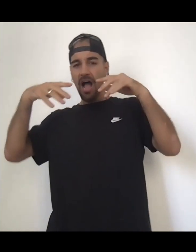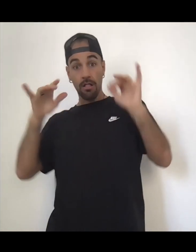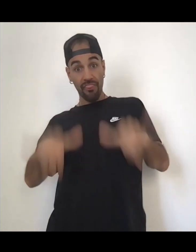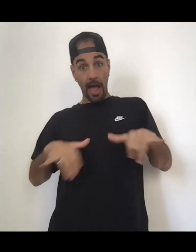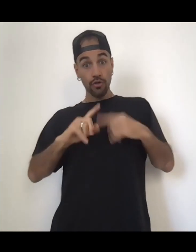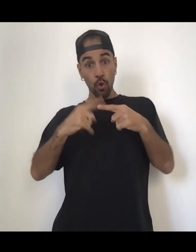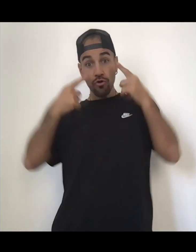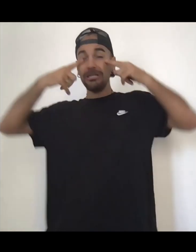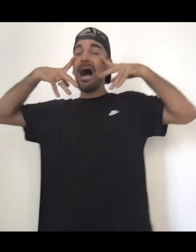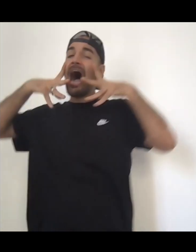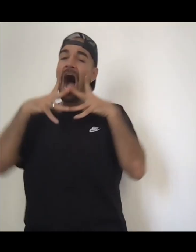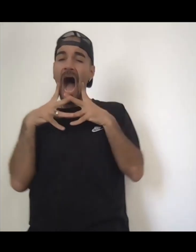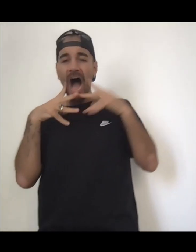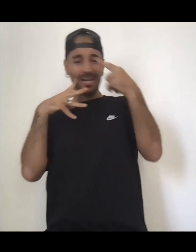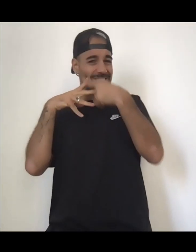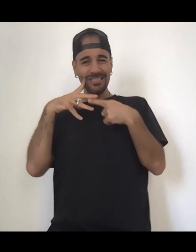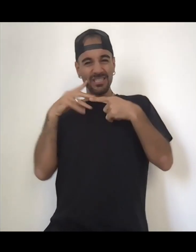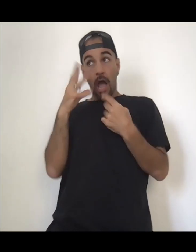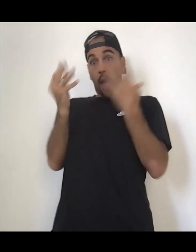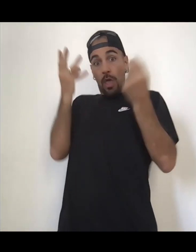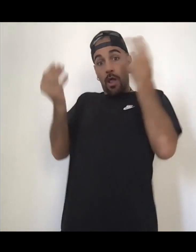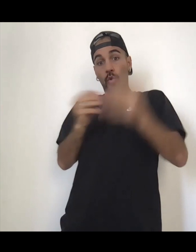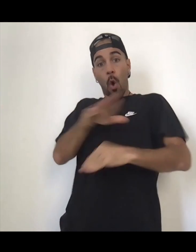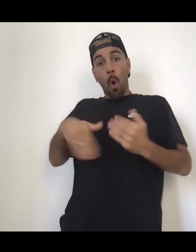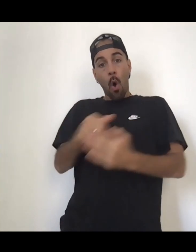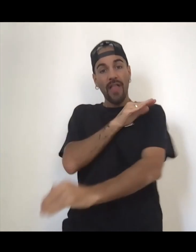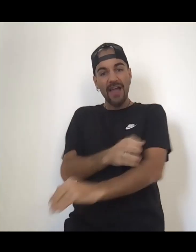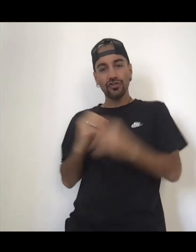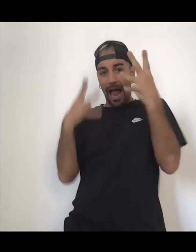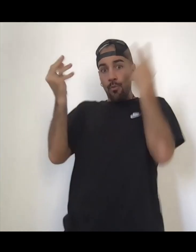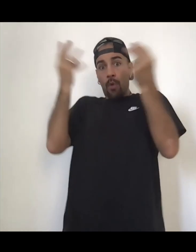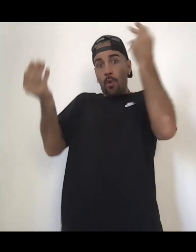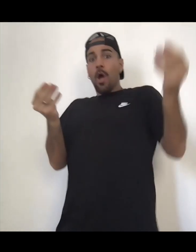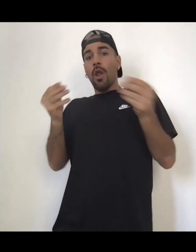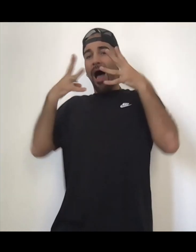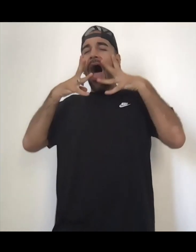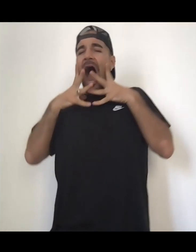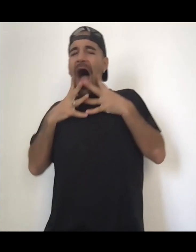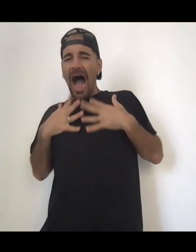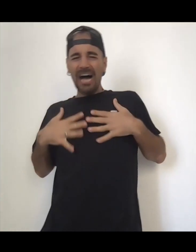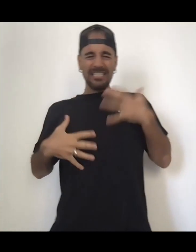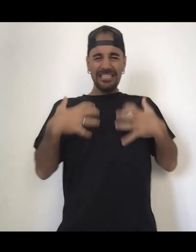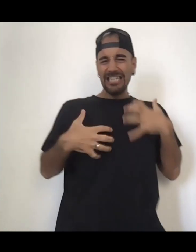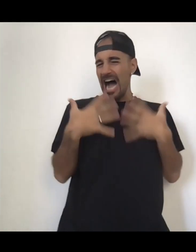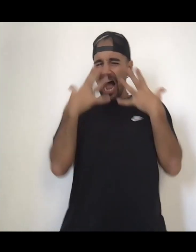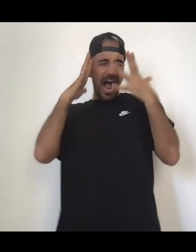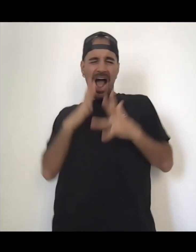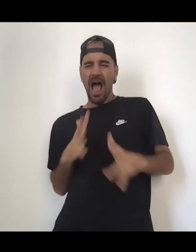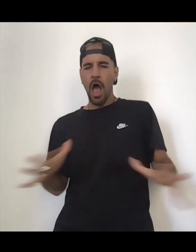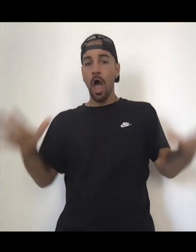and get it out of your body because that is when like a Rubik's Cube and you'll feel it. You'll feel your breath change after. You'll feel